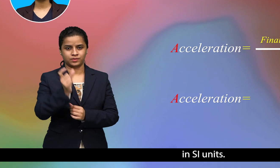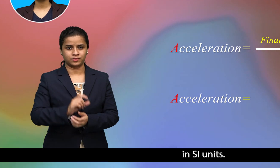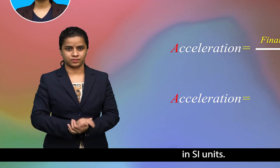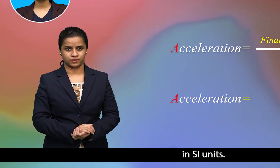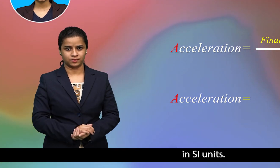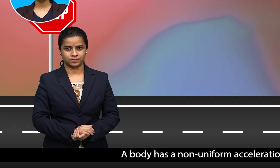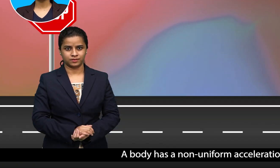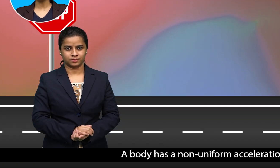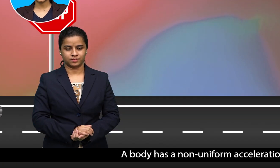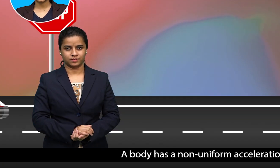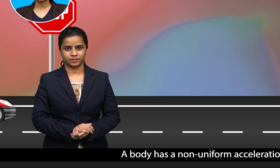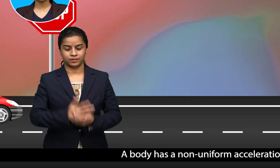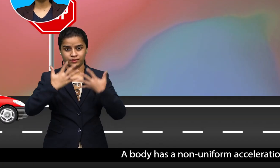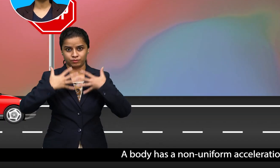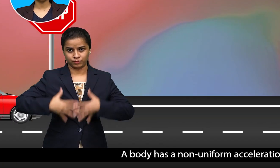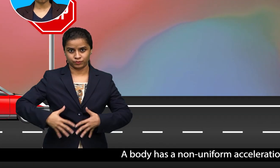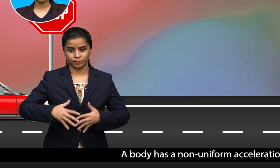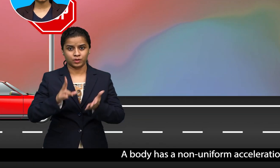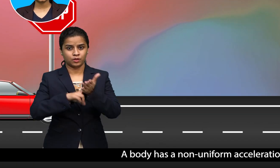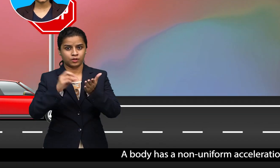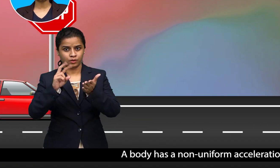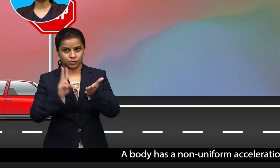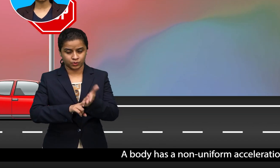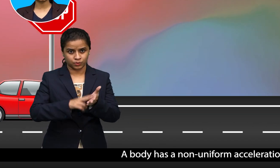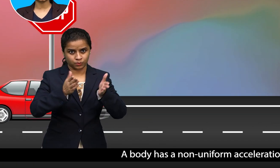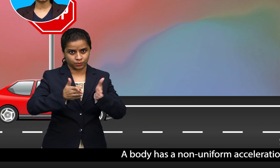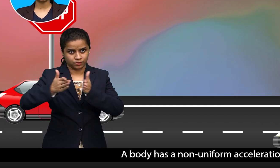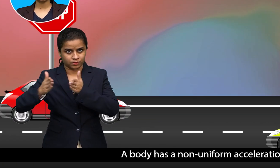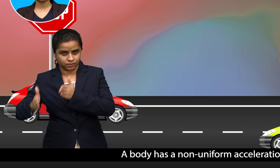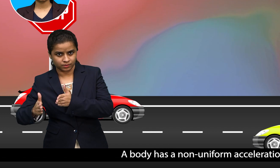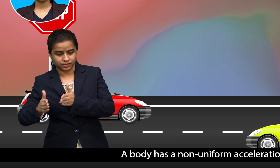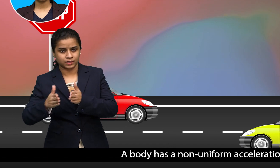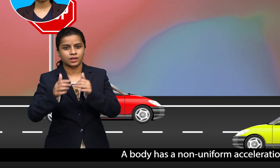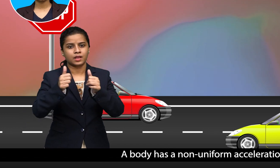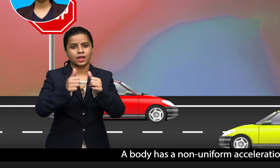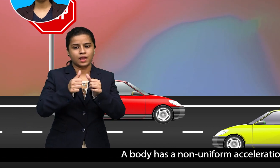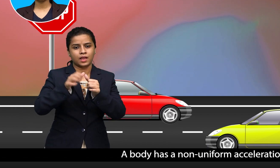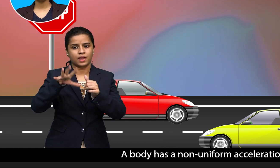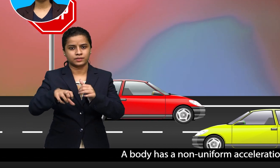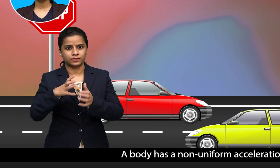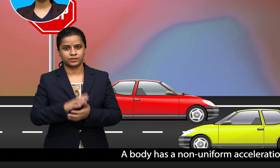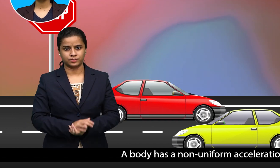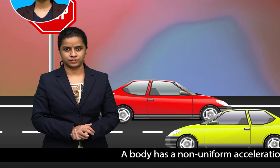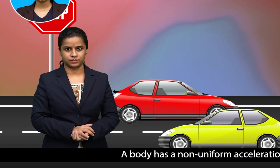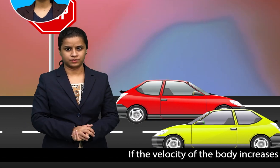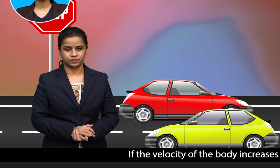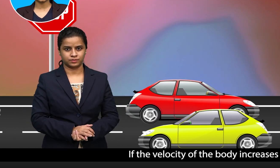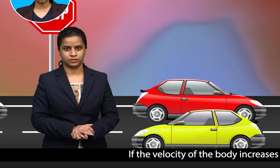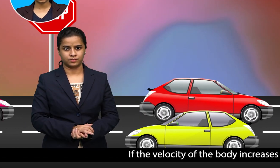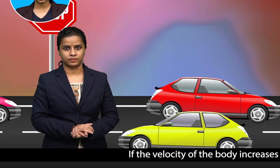a body has a non-uniform acceleration if the velocity